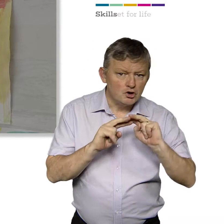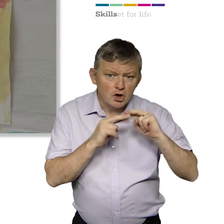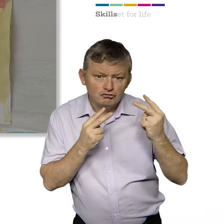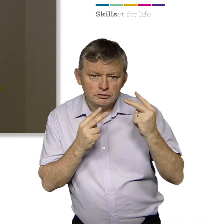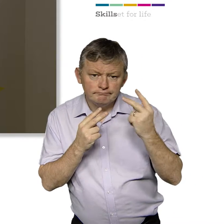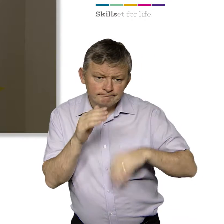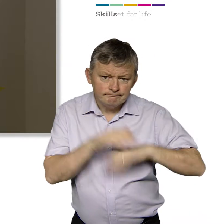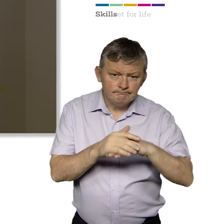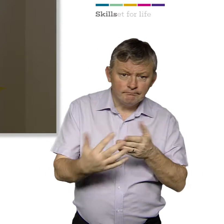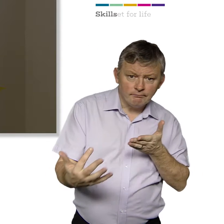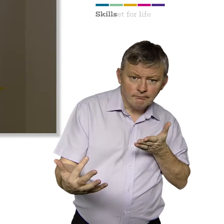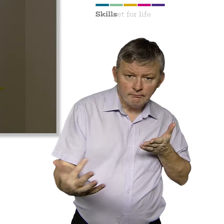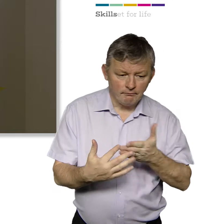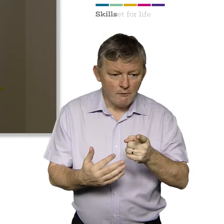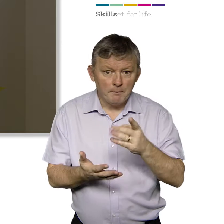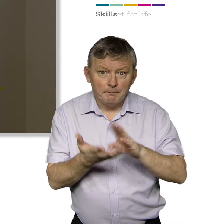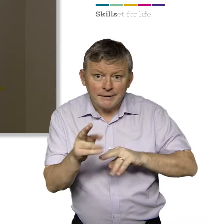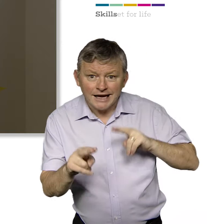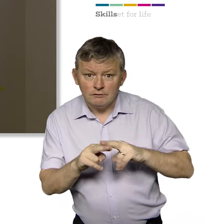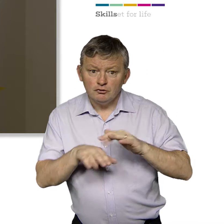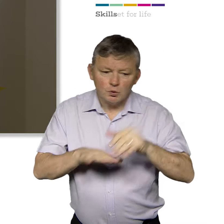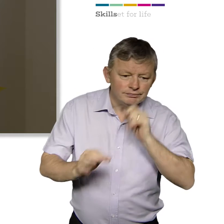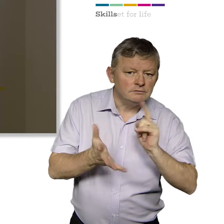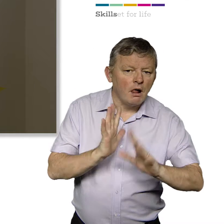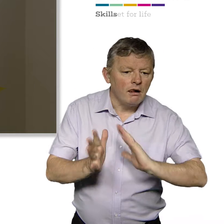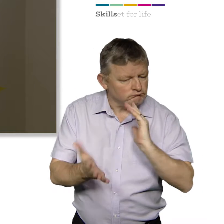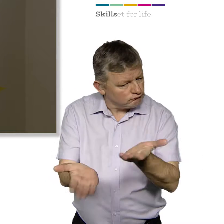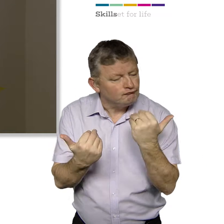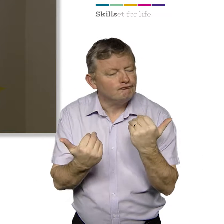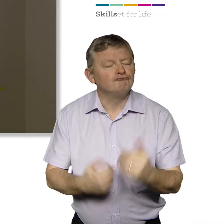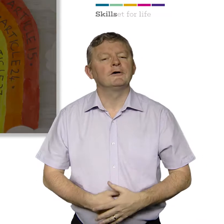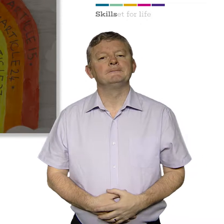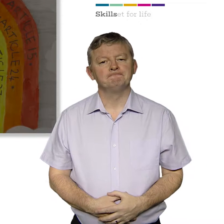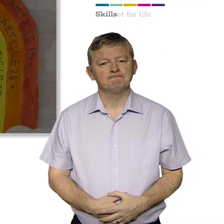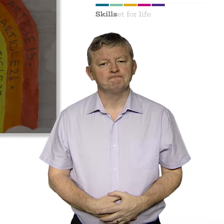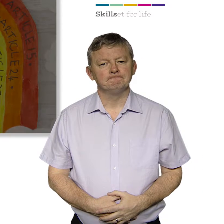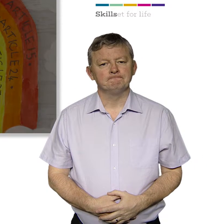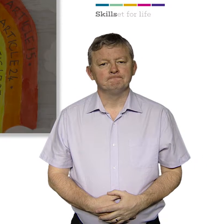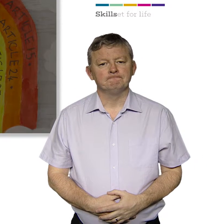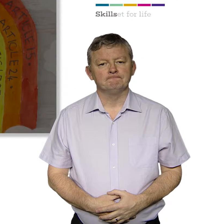Ensure college nurseries are fully accessible and welcoming for parents and children who use BSL